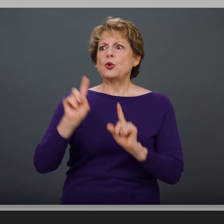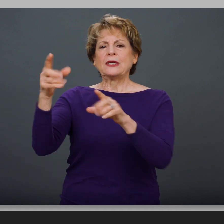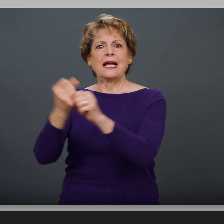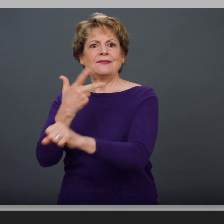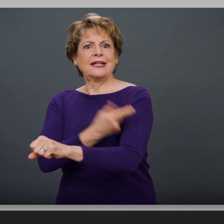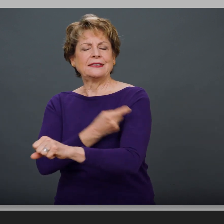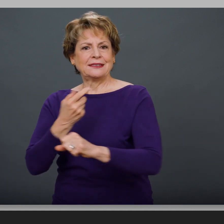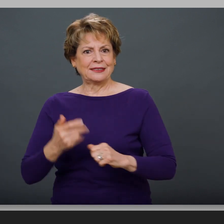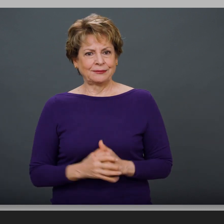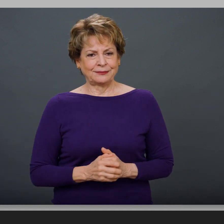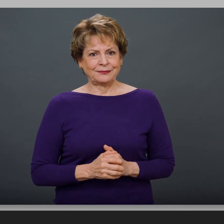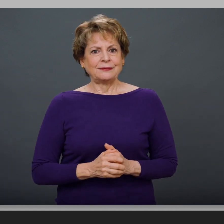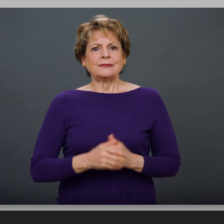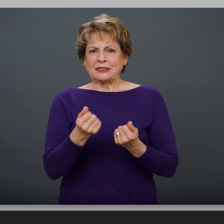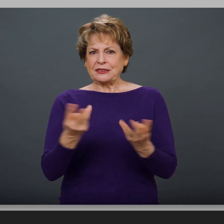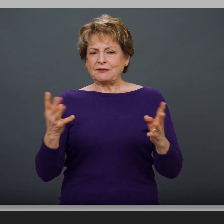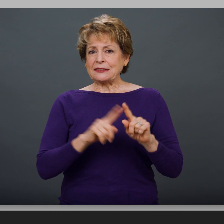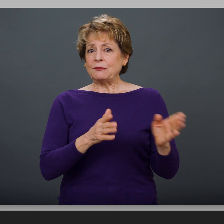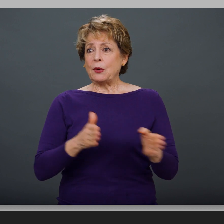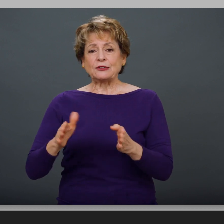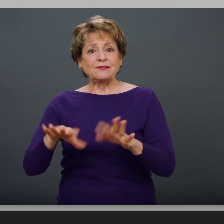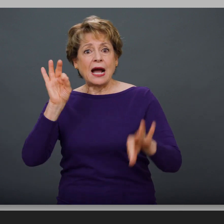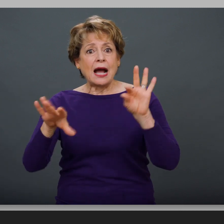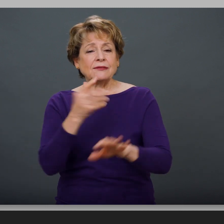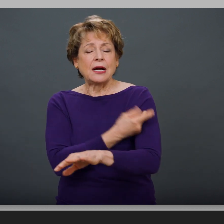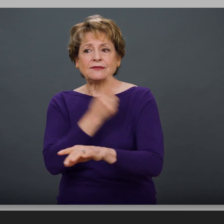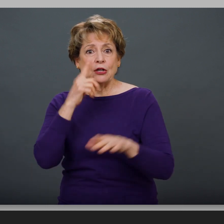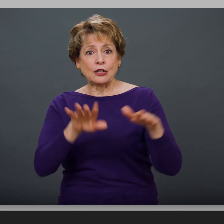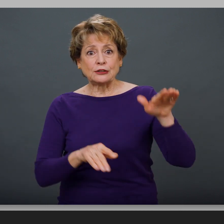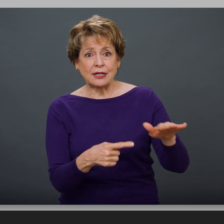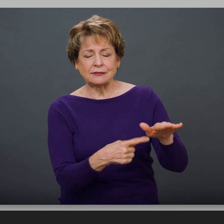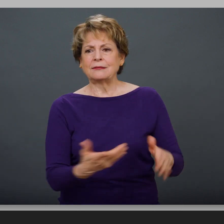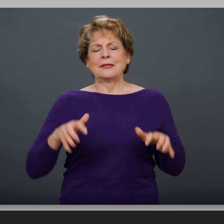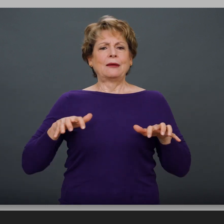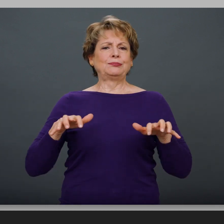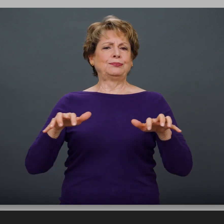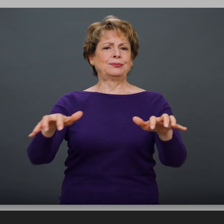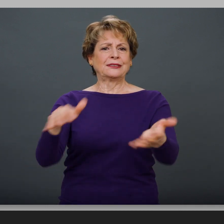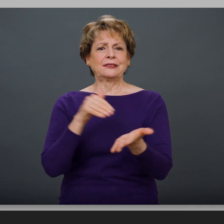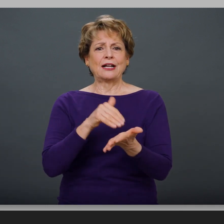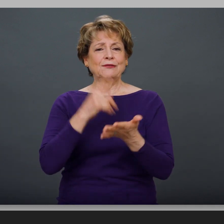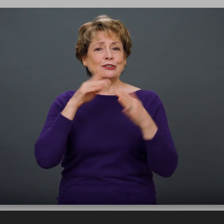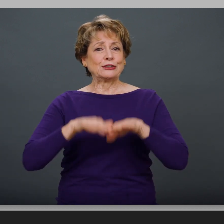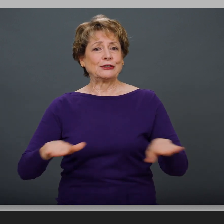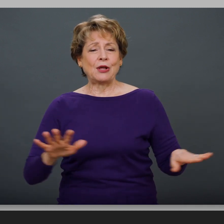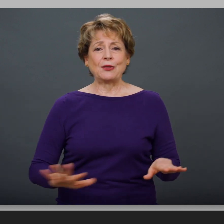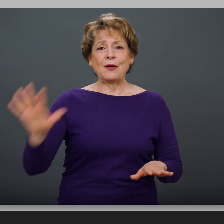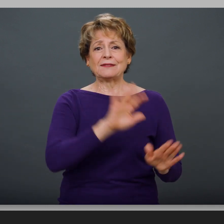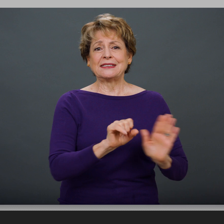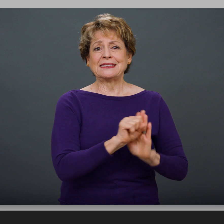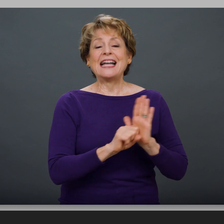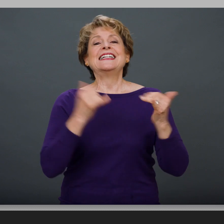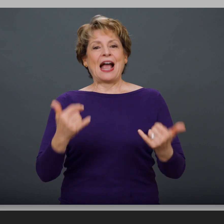There are several ways to find a vaccine for your child. Hundreds of pediatricians across the state are now offering